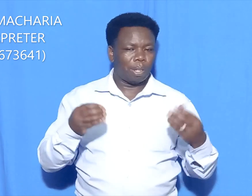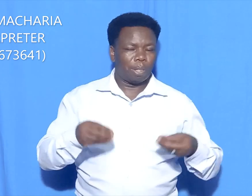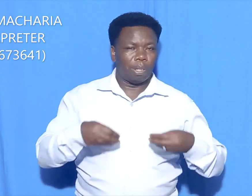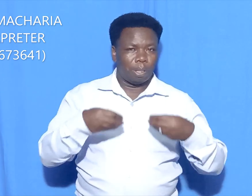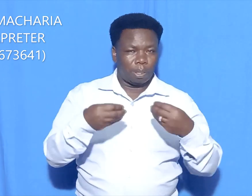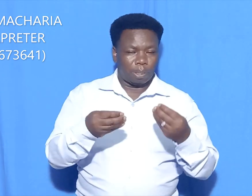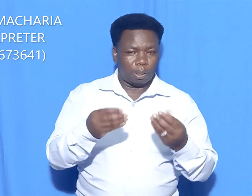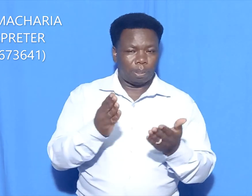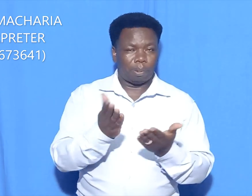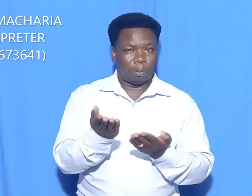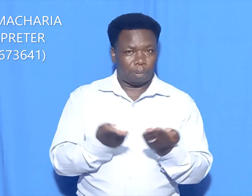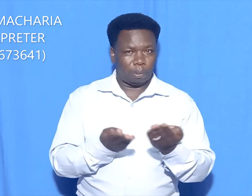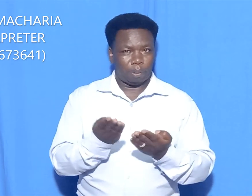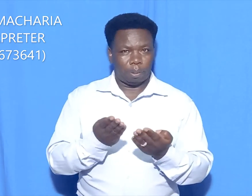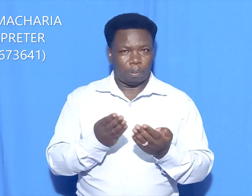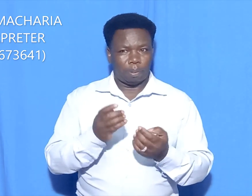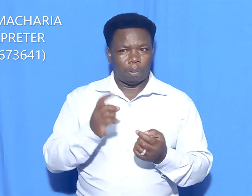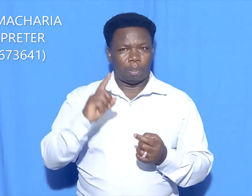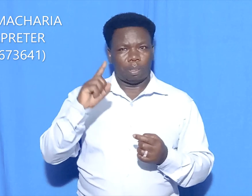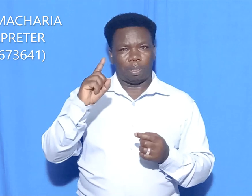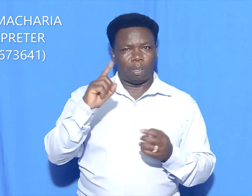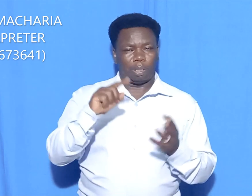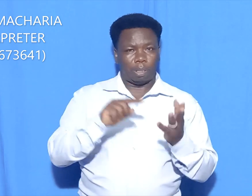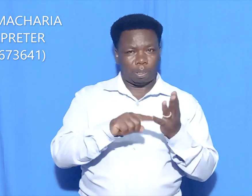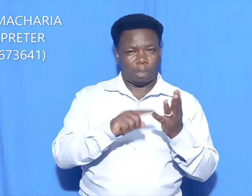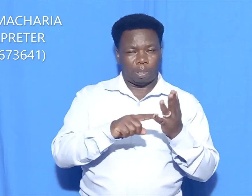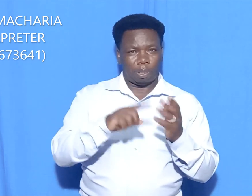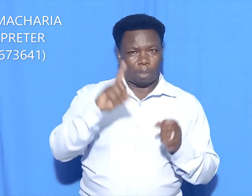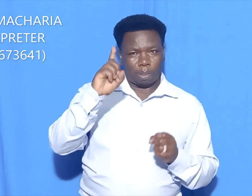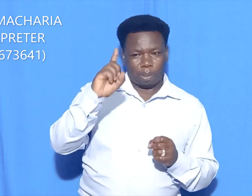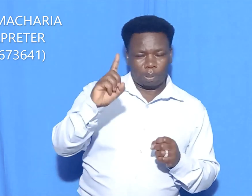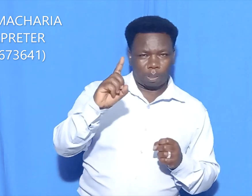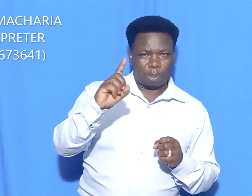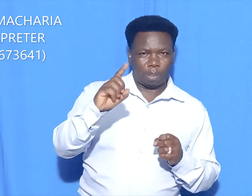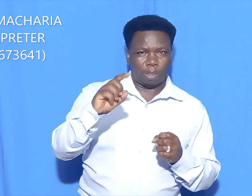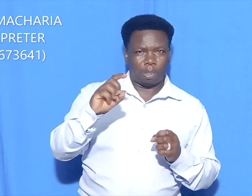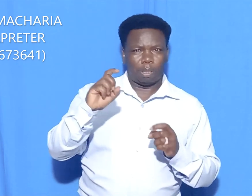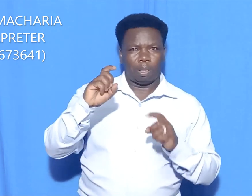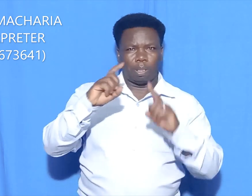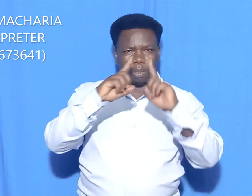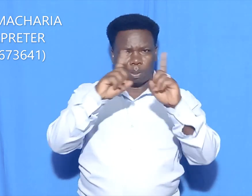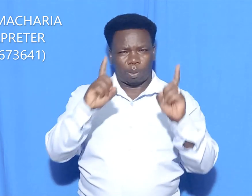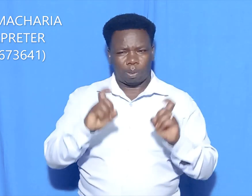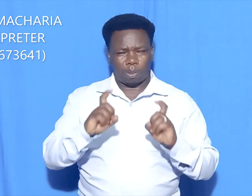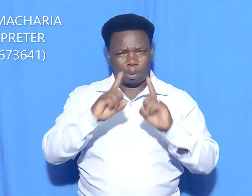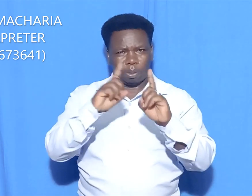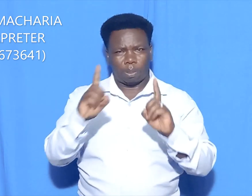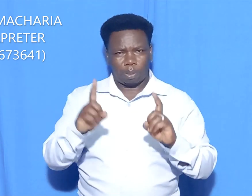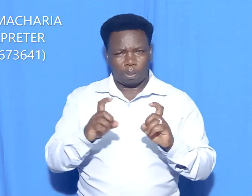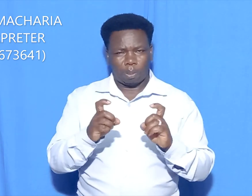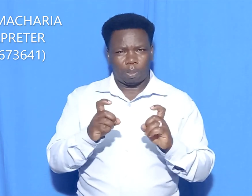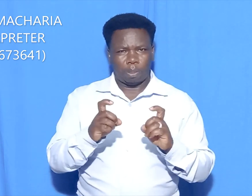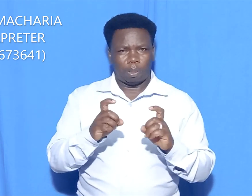is the requirements and admission. This particular service is divided into two sections.